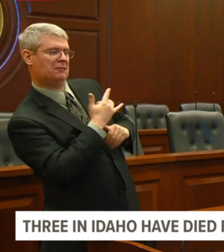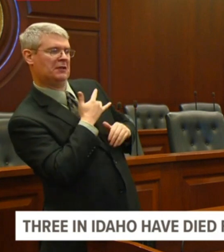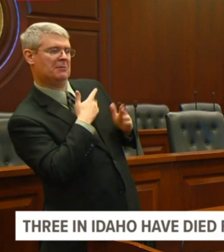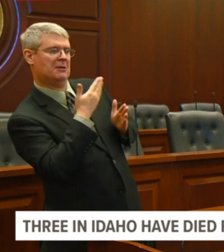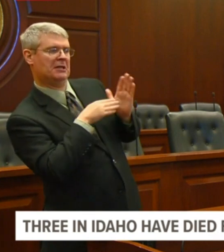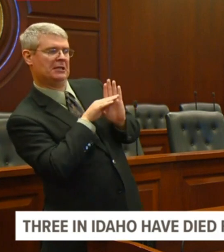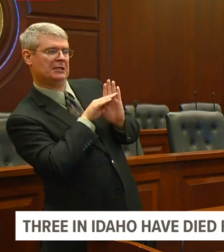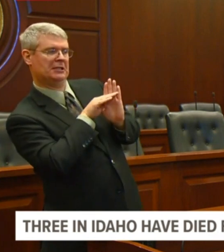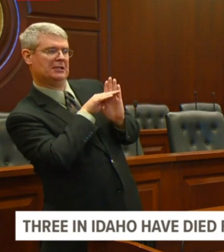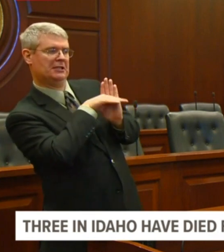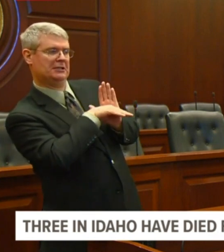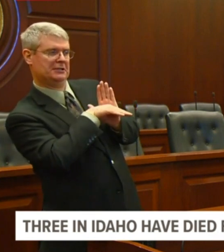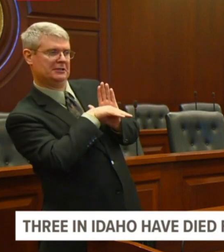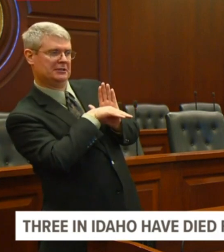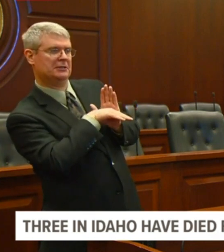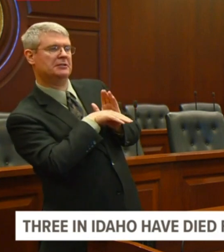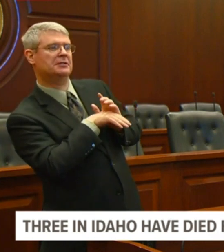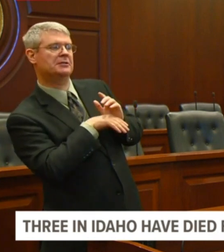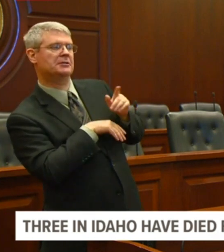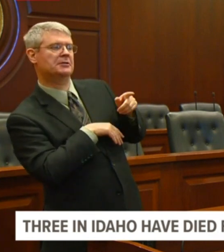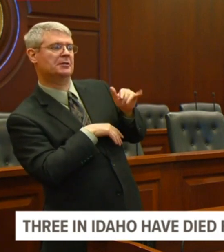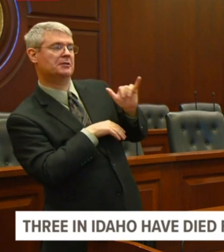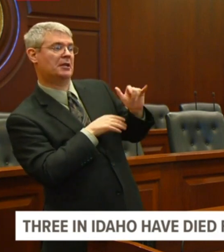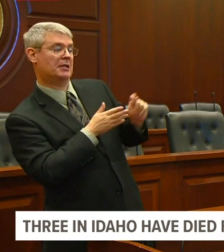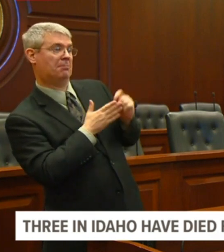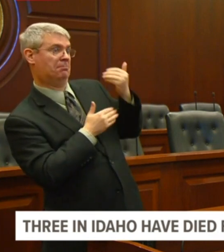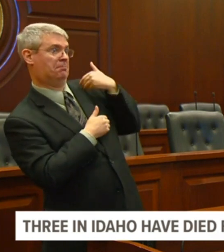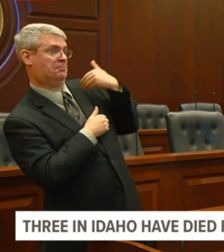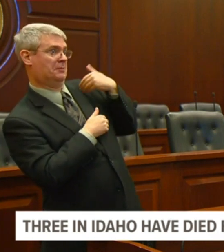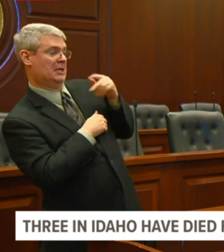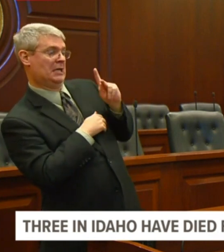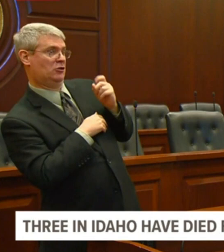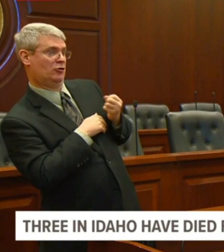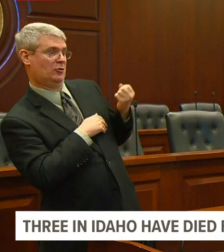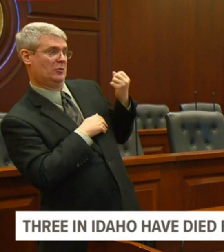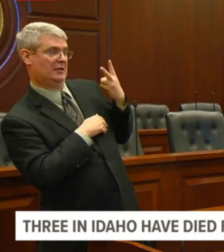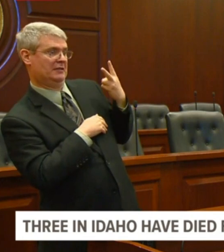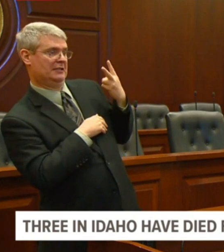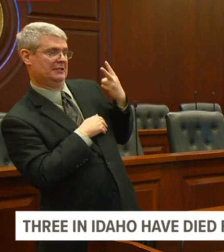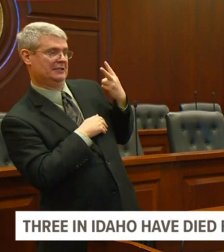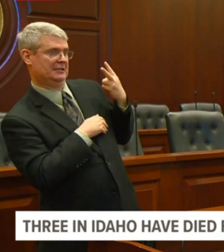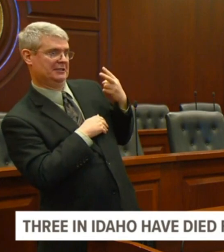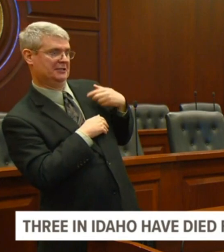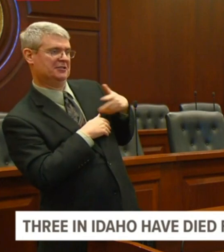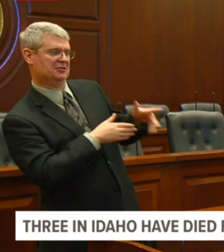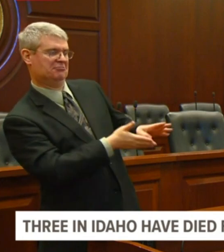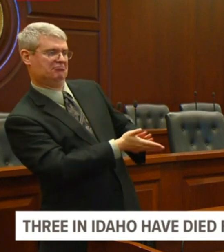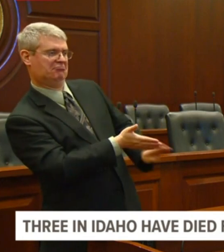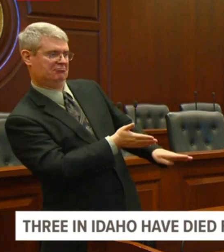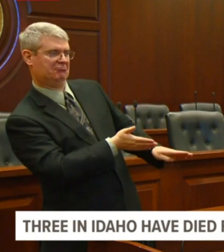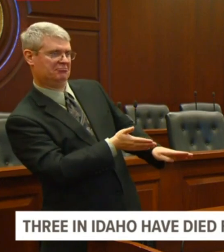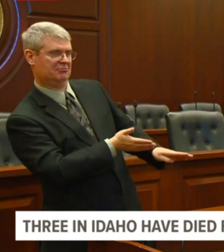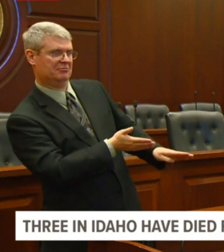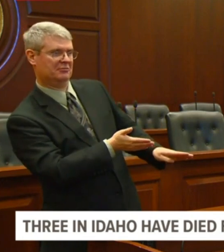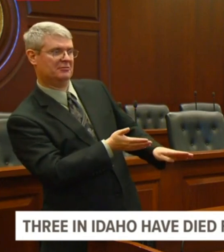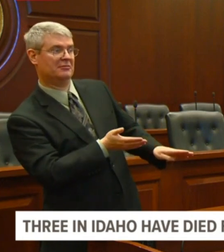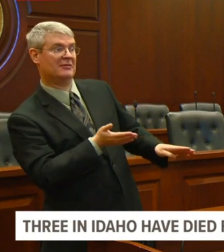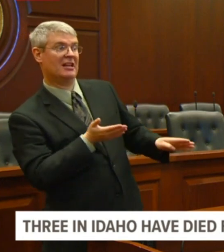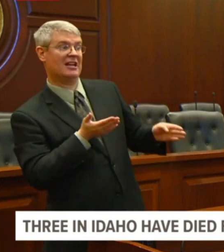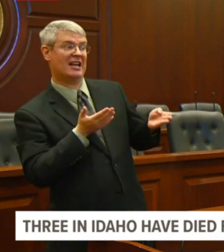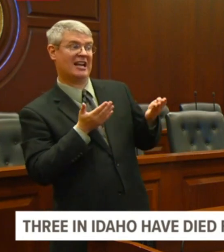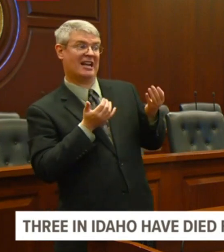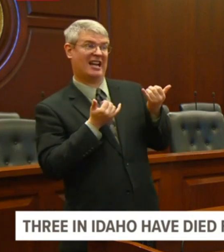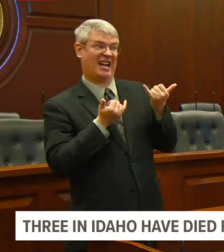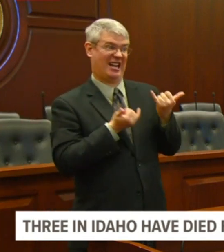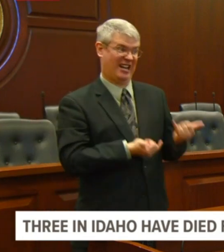and, and we, I gave a deep thought on this, but the fact that, uh, there's a lot of schools that are out, uh,